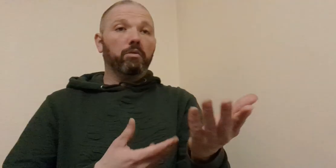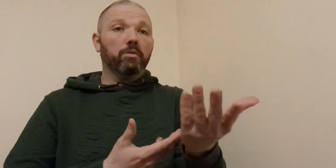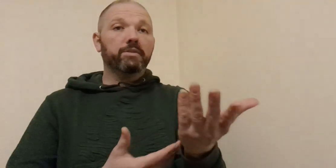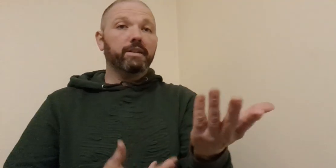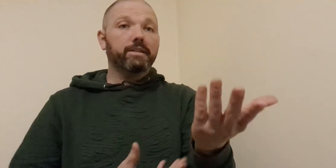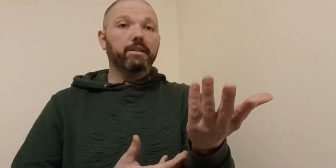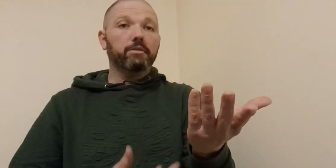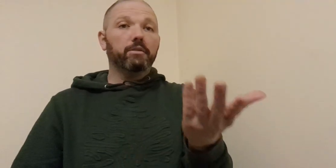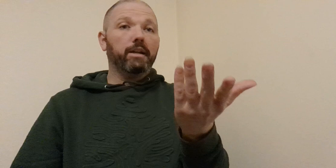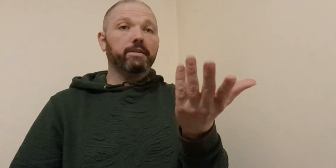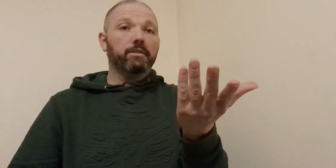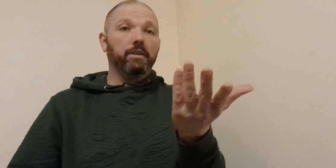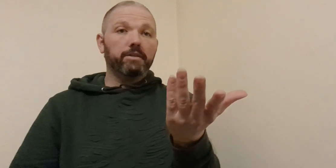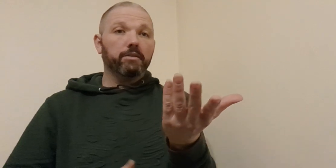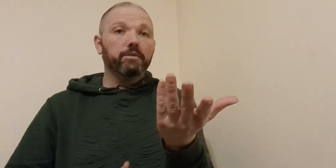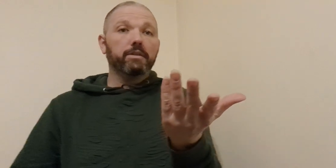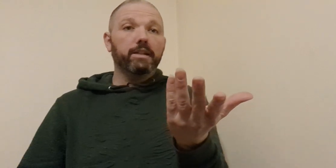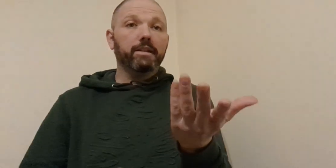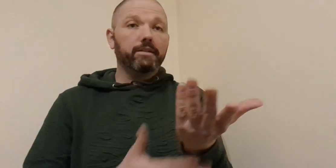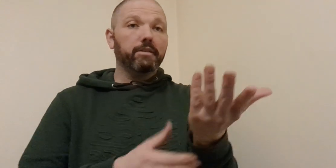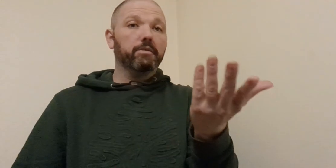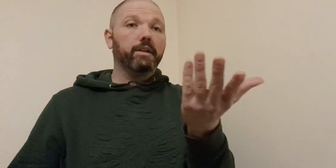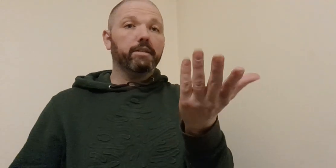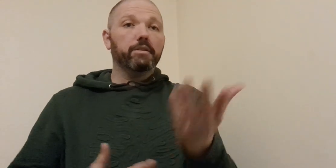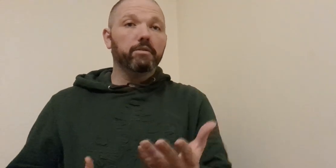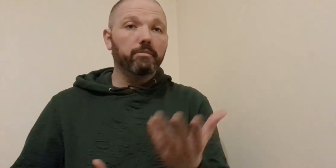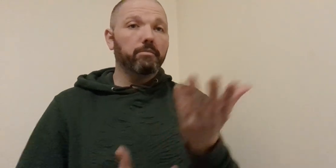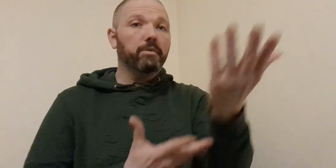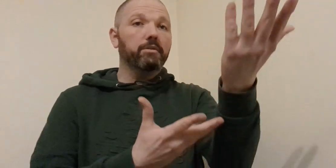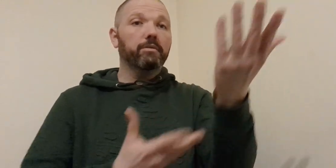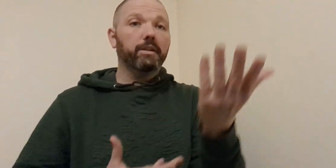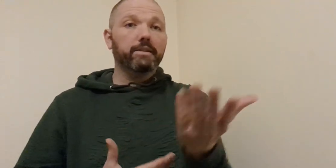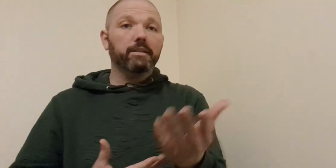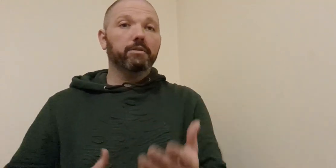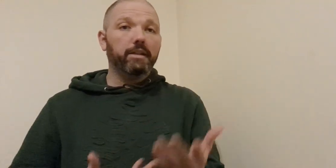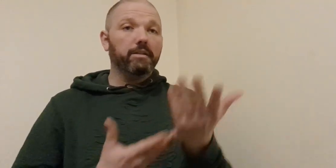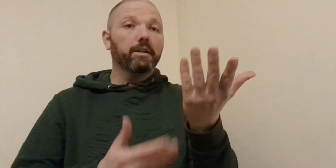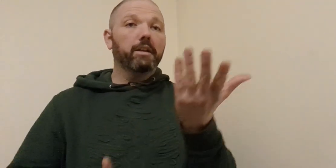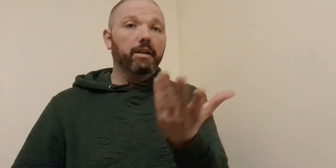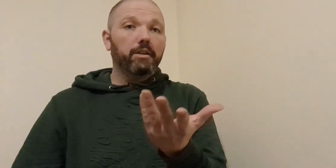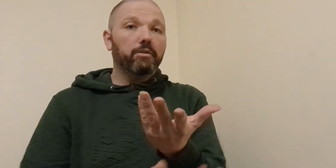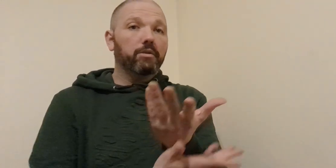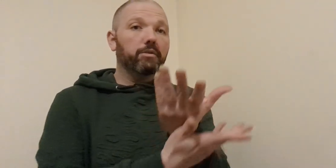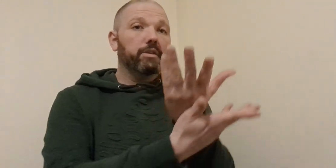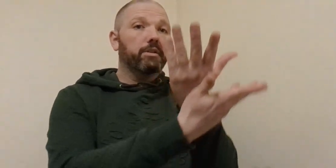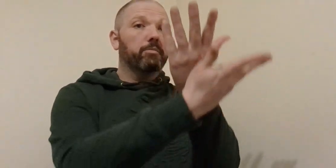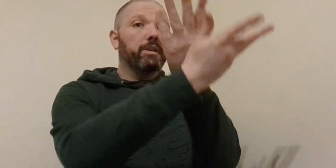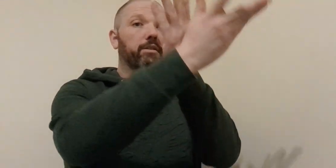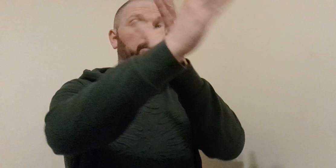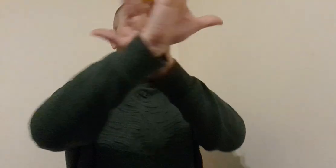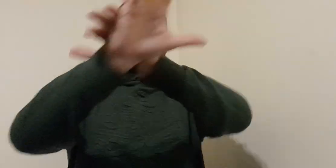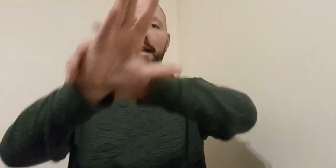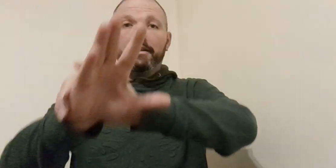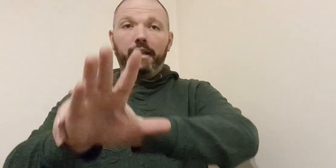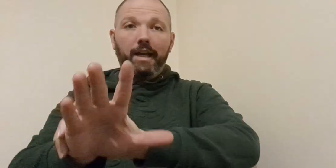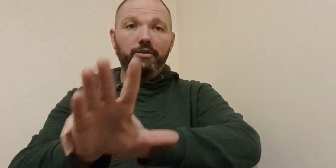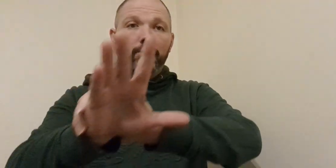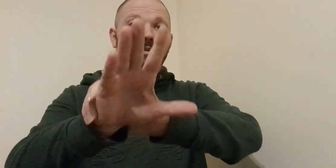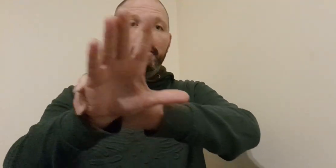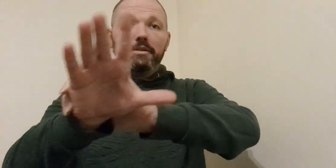Also let's like go as an underneath let's like go kind of like a manoeuvre let's like go here you can also like go bring it up and catch out like go